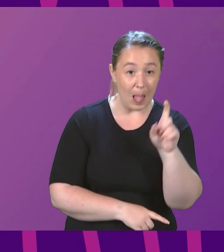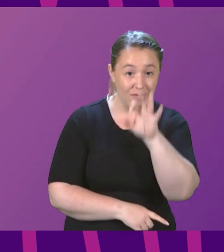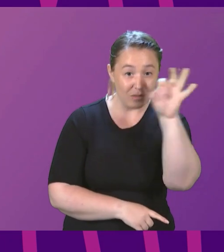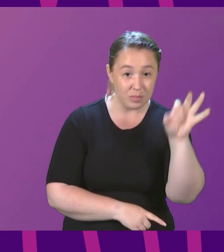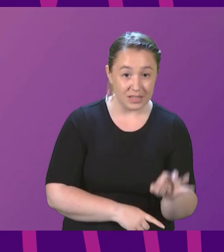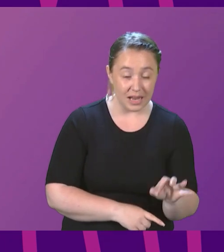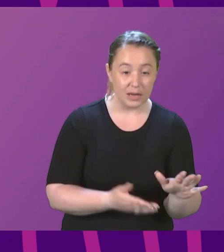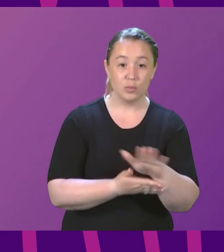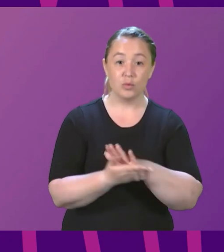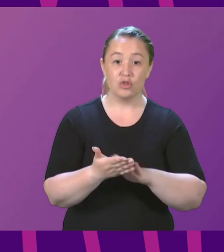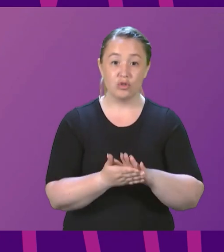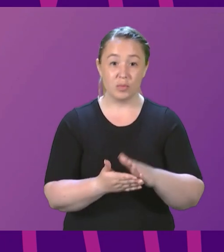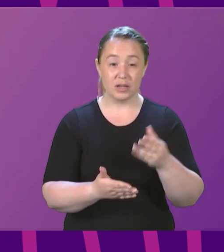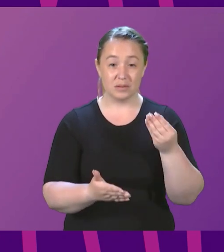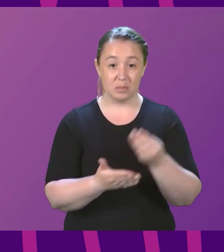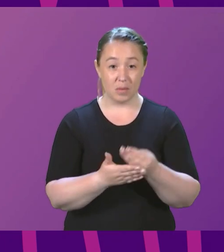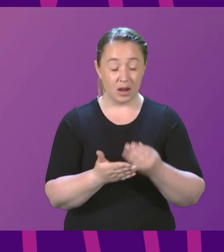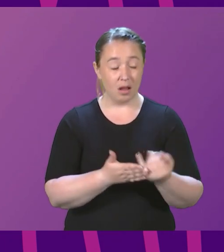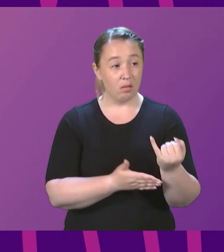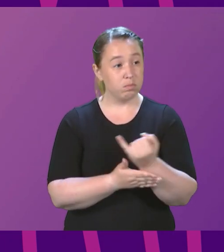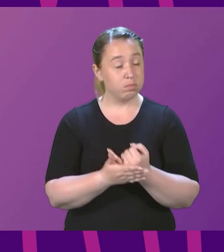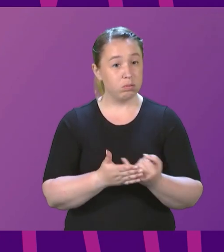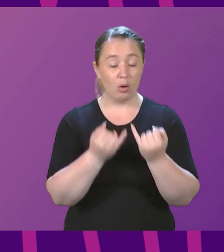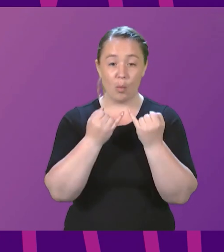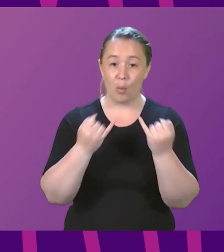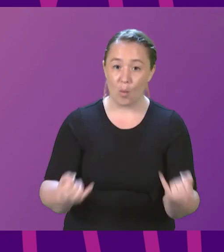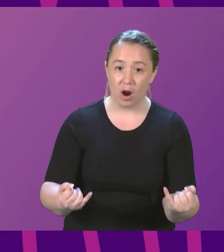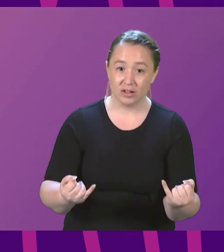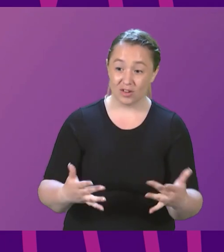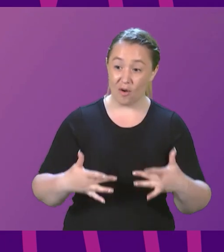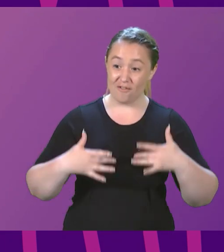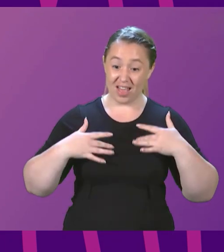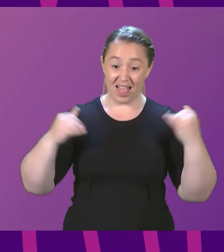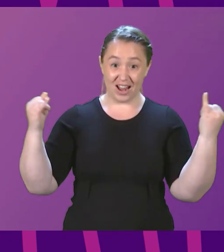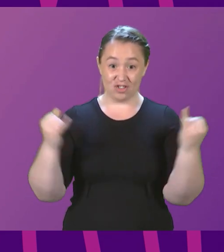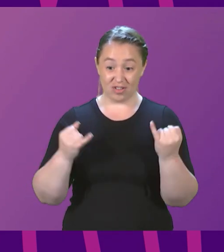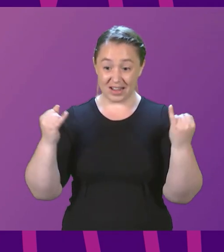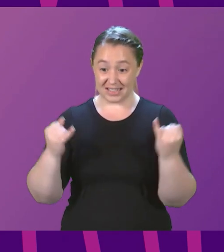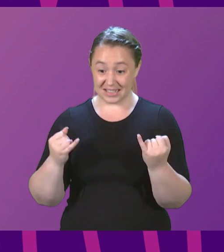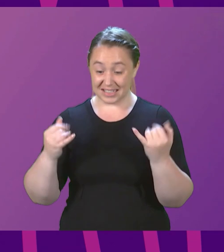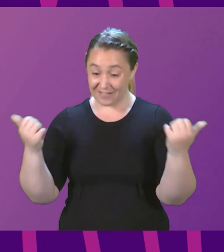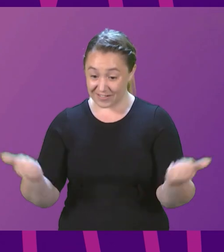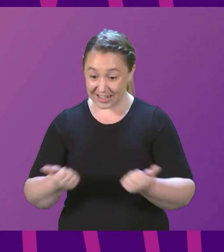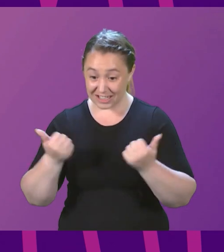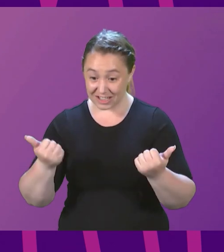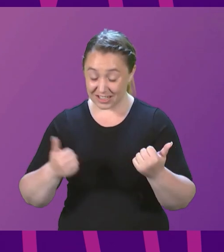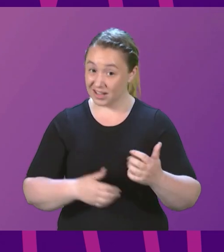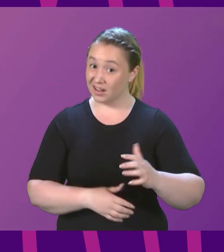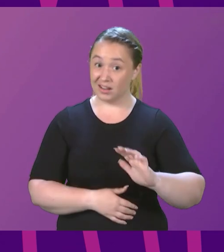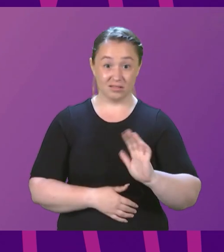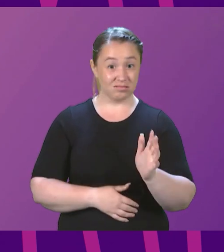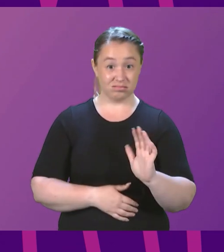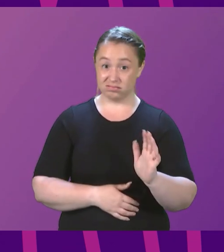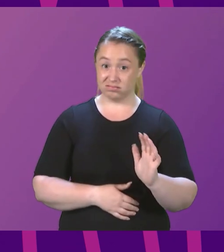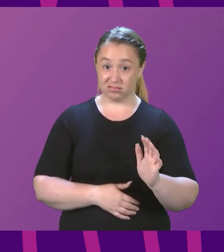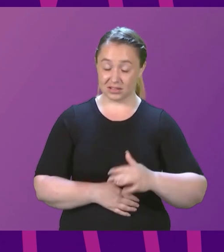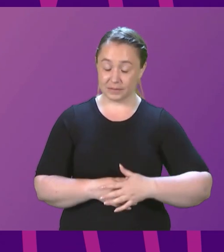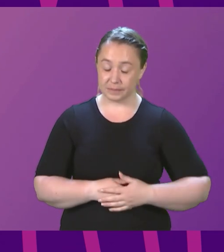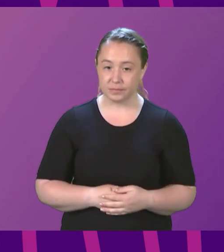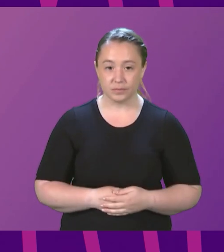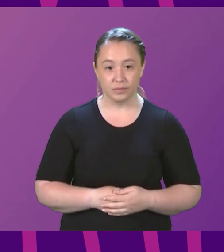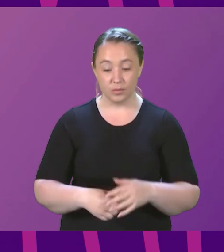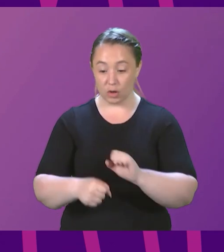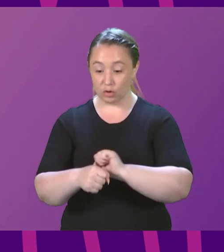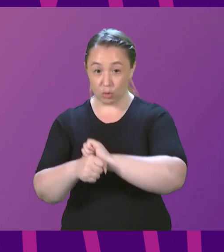crisis. For households across the country, it doesn't feel like the crisis is over. Isn't it the case that the